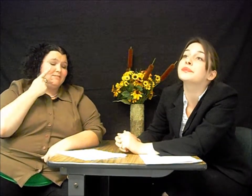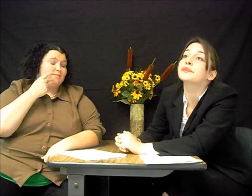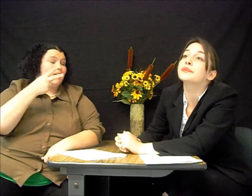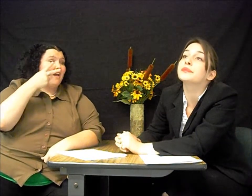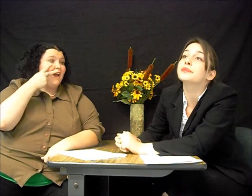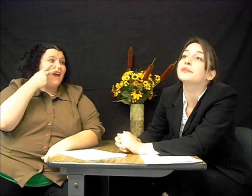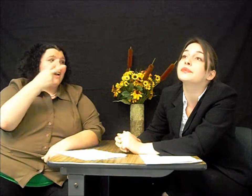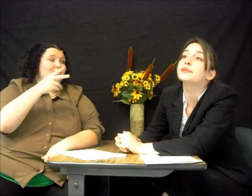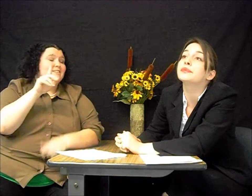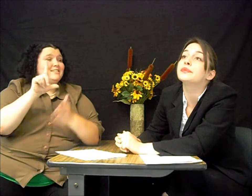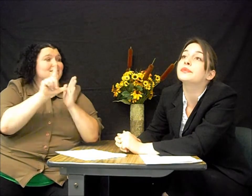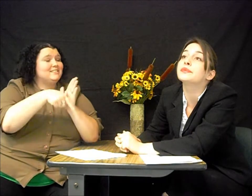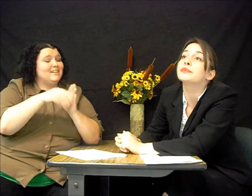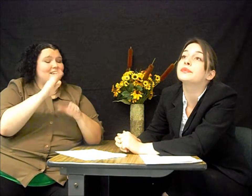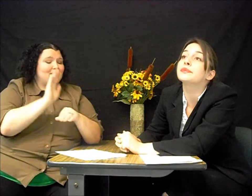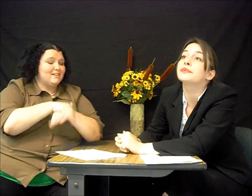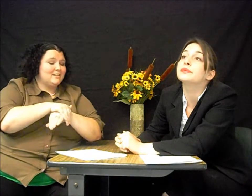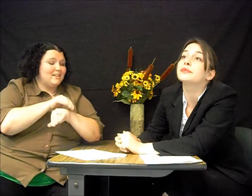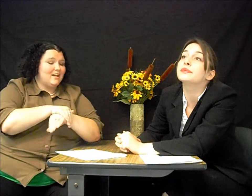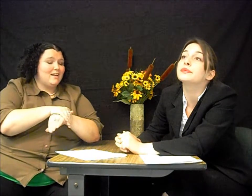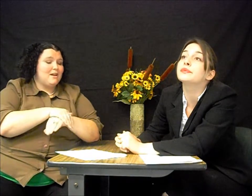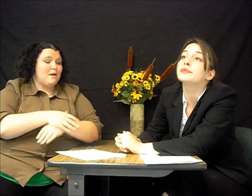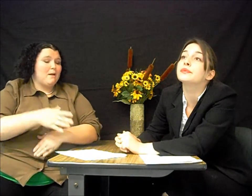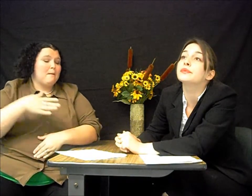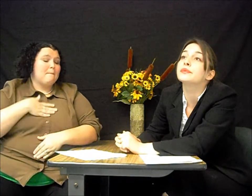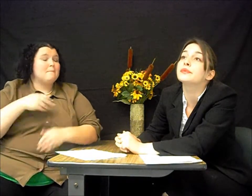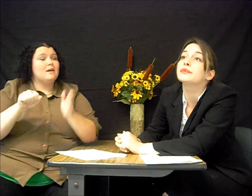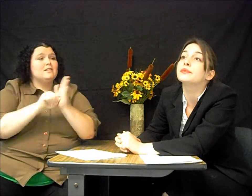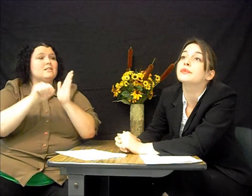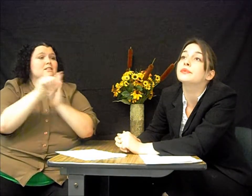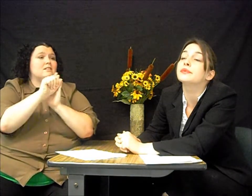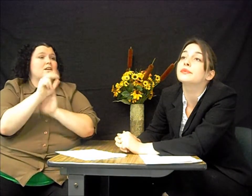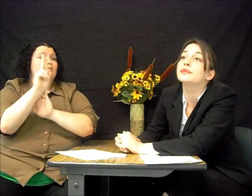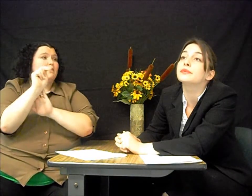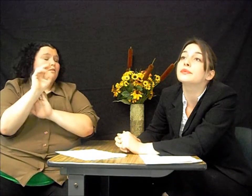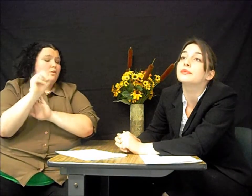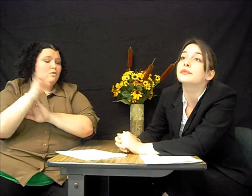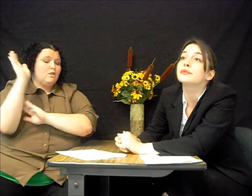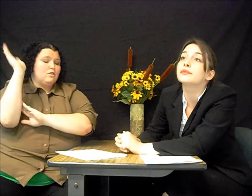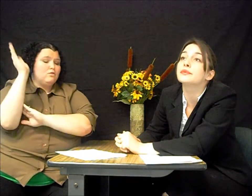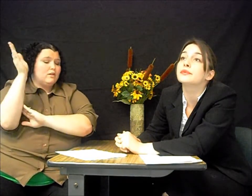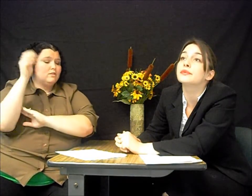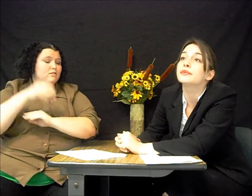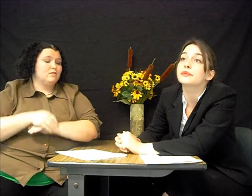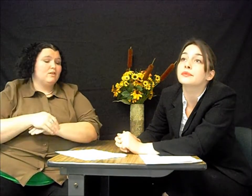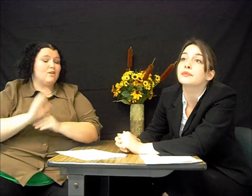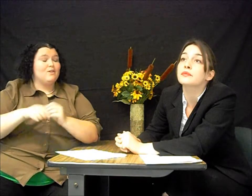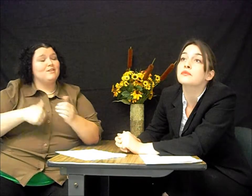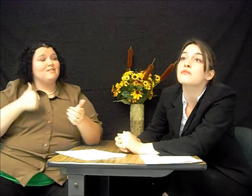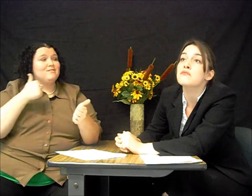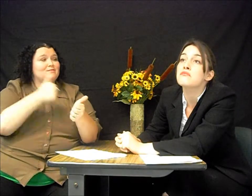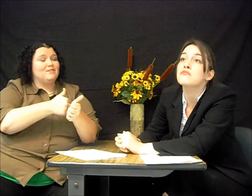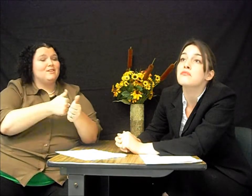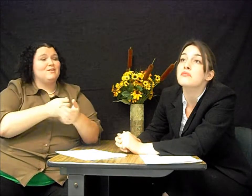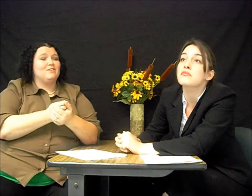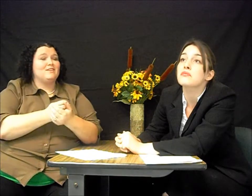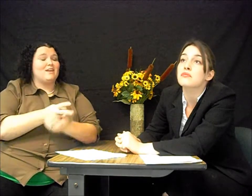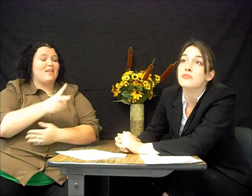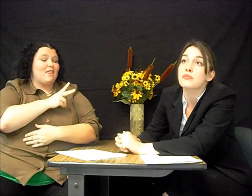Thank you, Katie. Thank will see you tonight at my State of the Union address, which is followed by